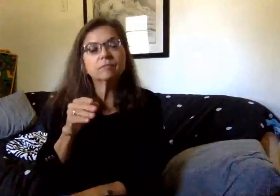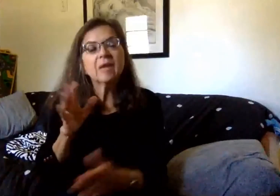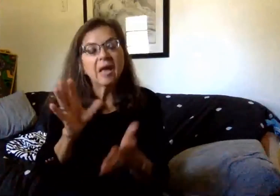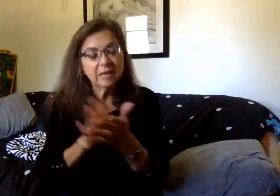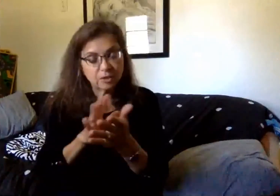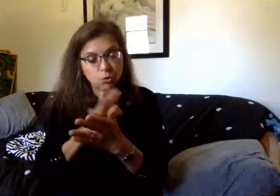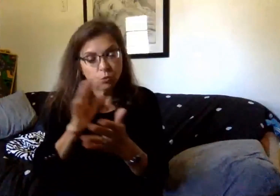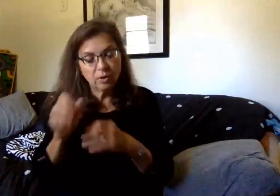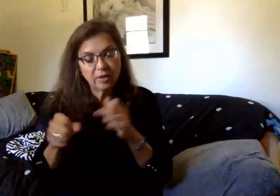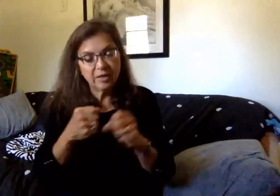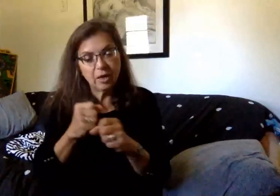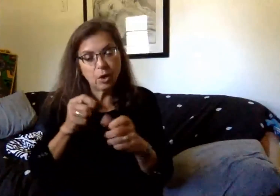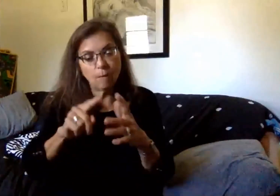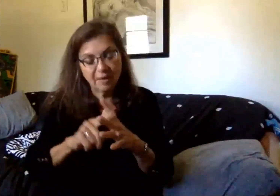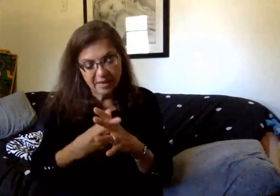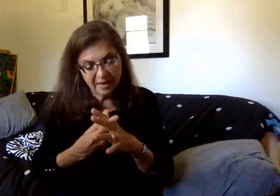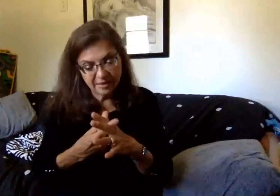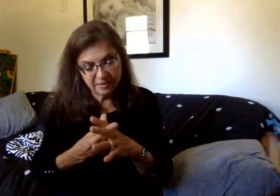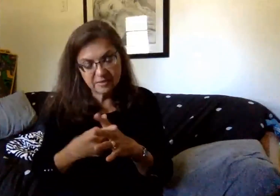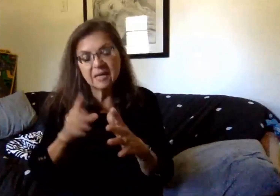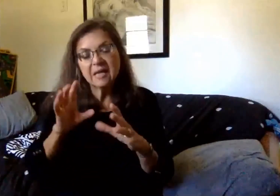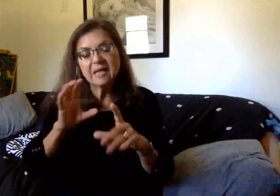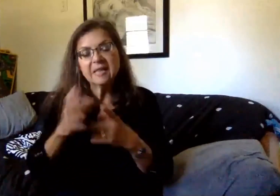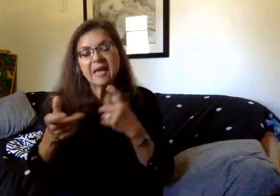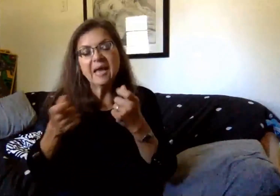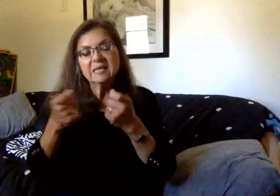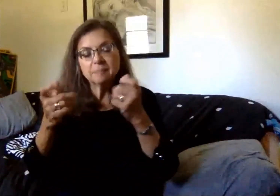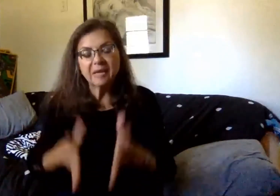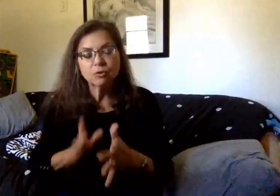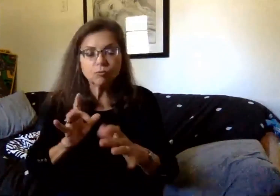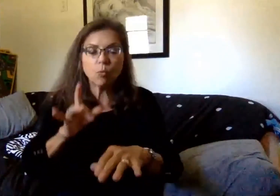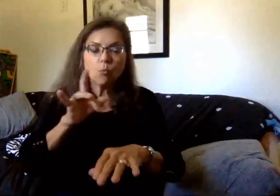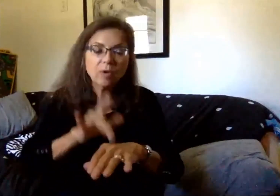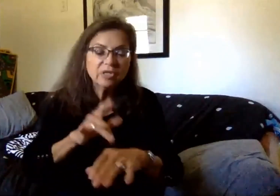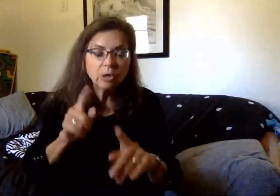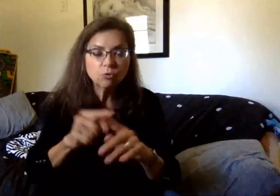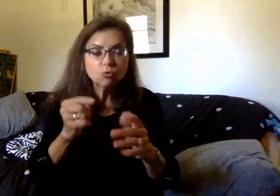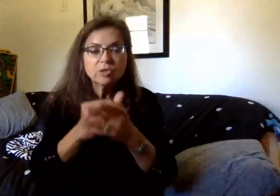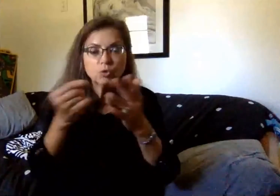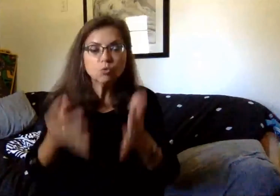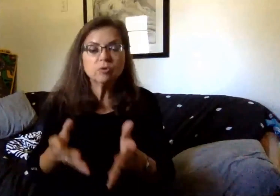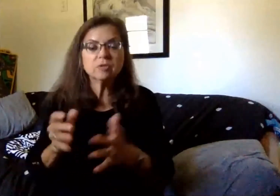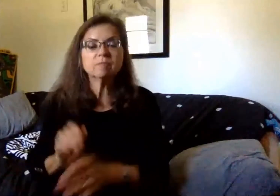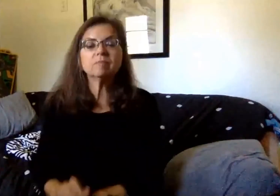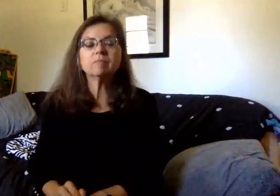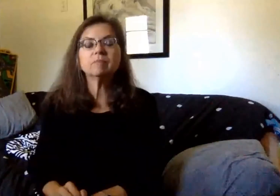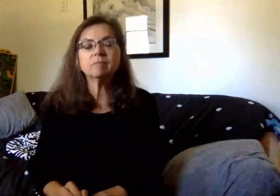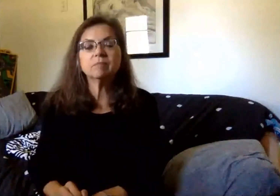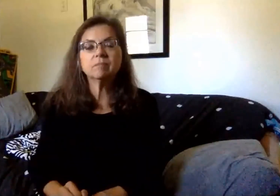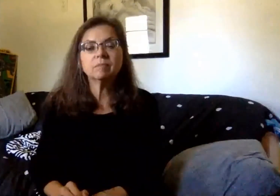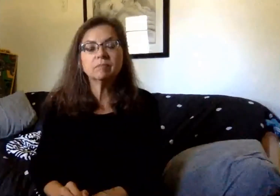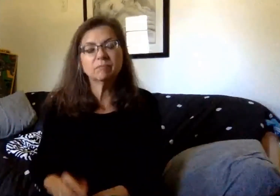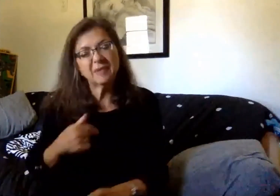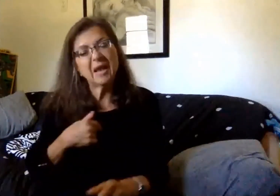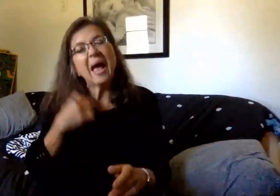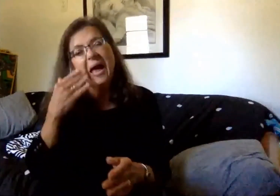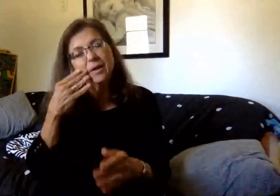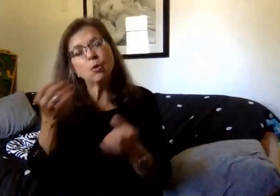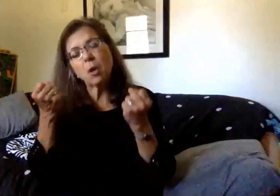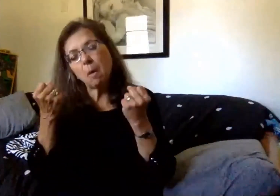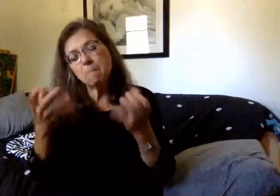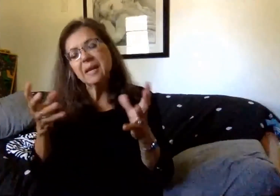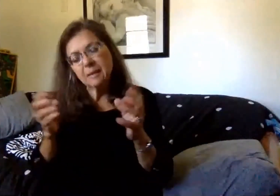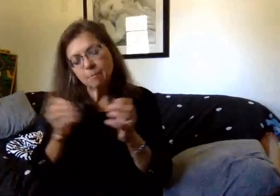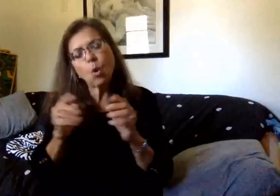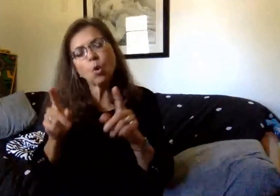begins, case managers will be reaching out to work with families on specific schedules. I know there's a lot more questions in terms of